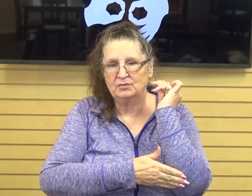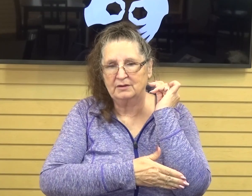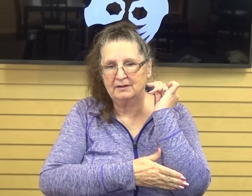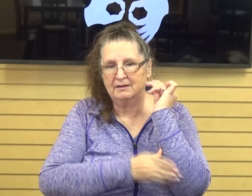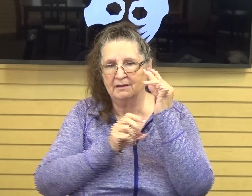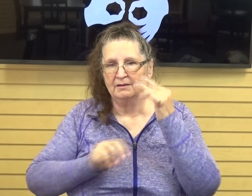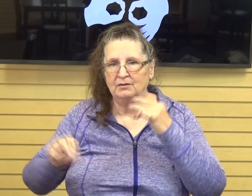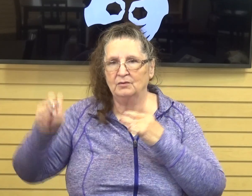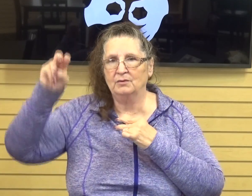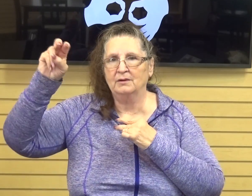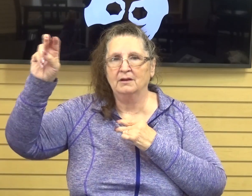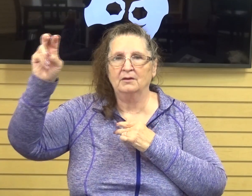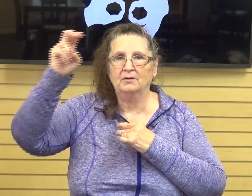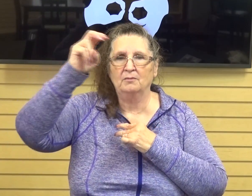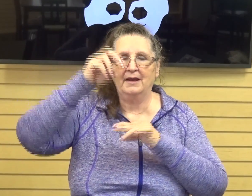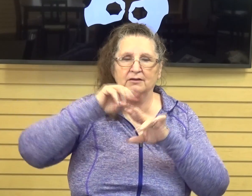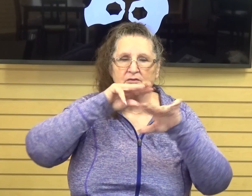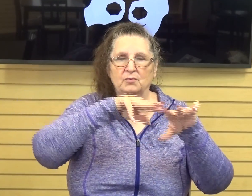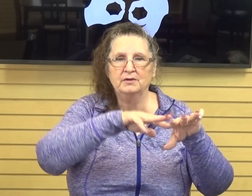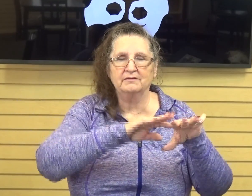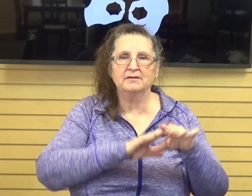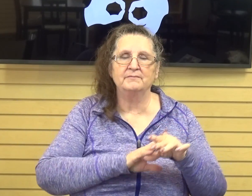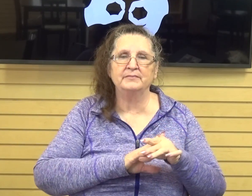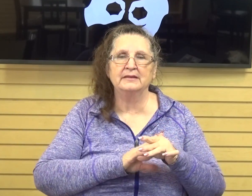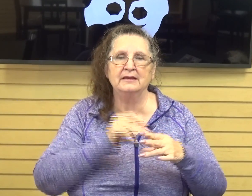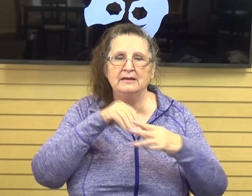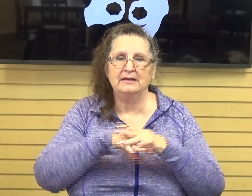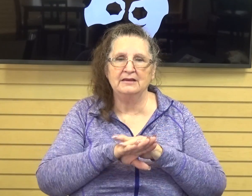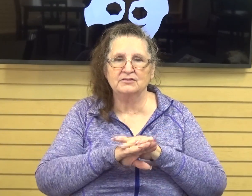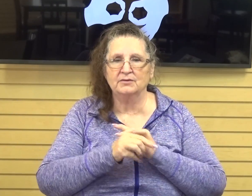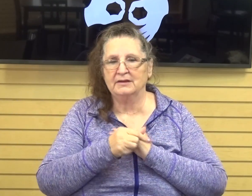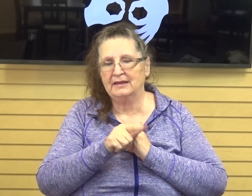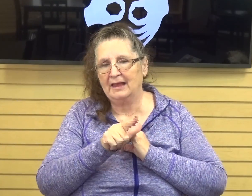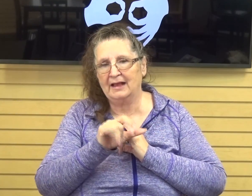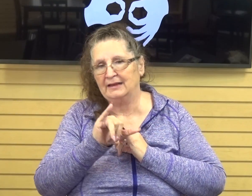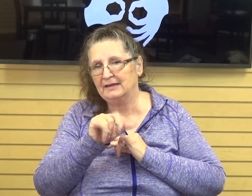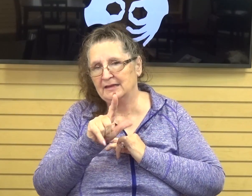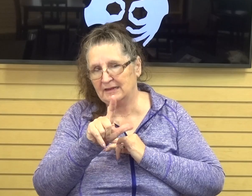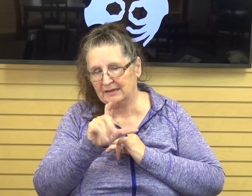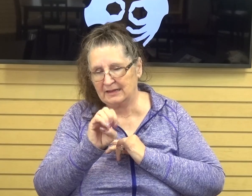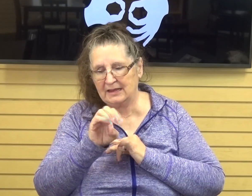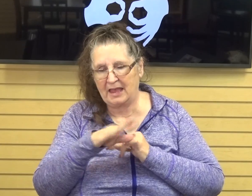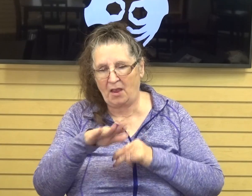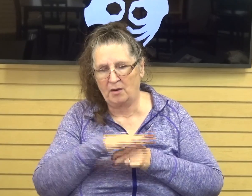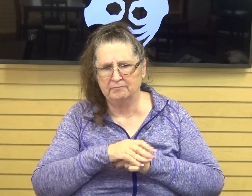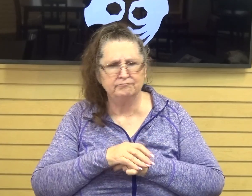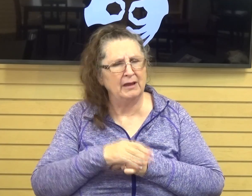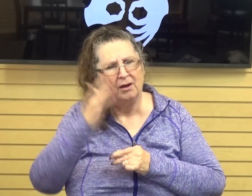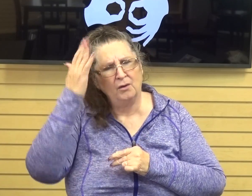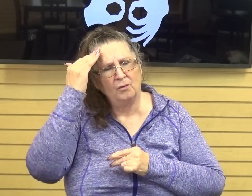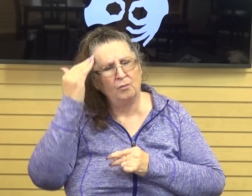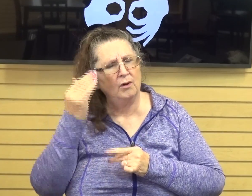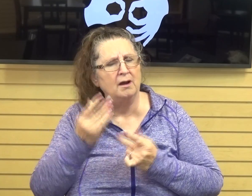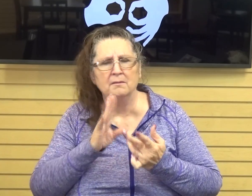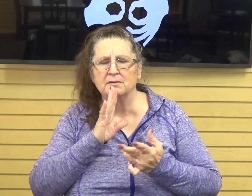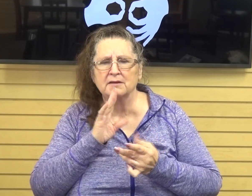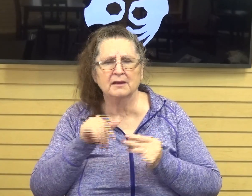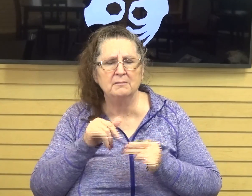cross back over the Jordan River to enter into the Galilean region. Why am I talking about this? Why did Jesus